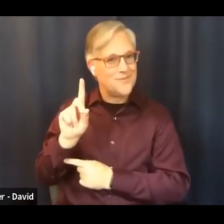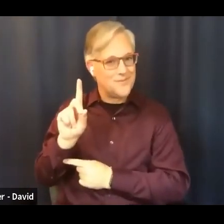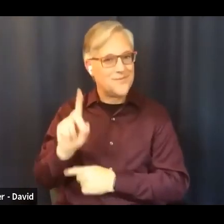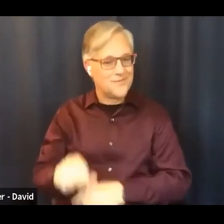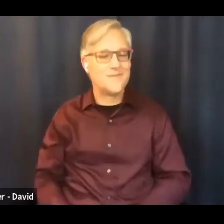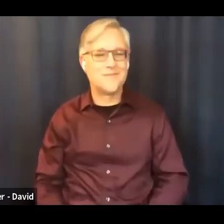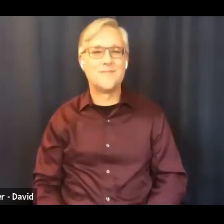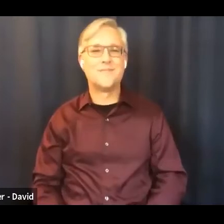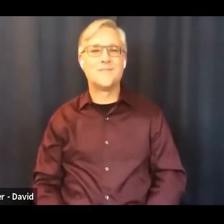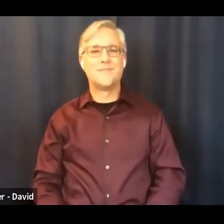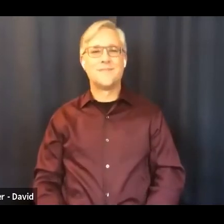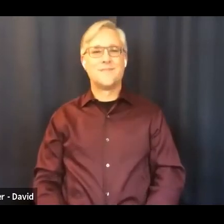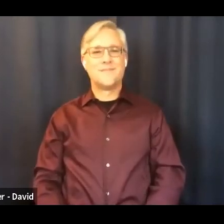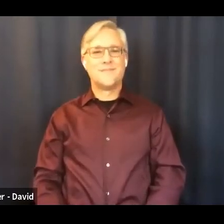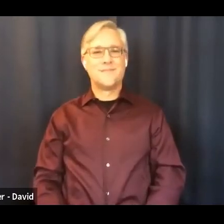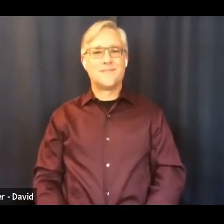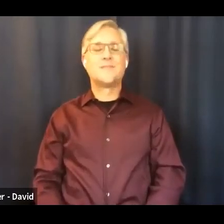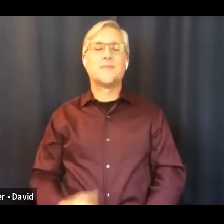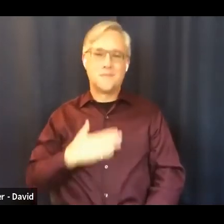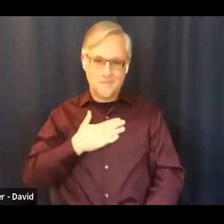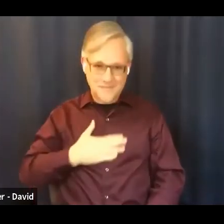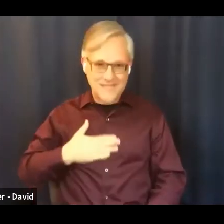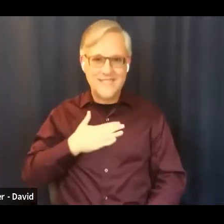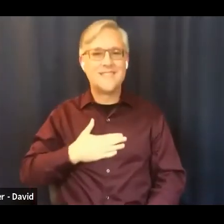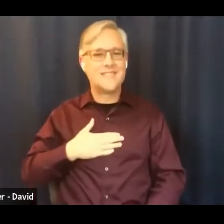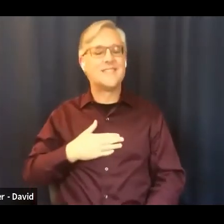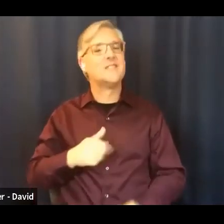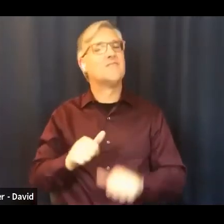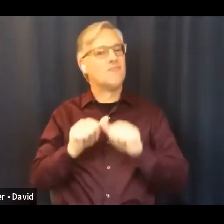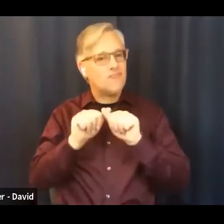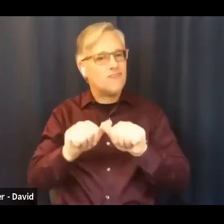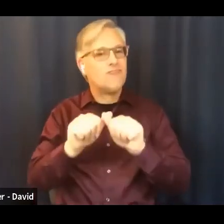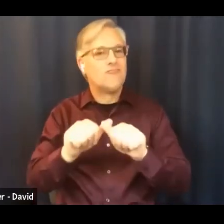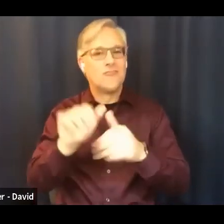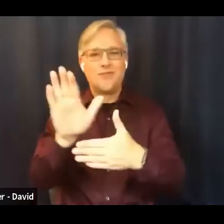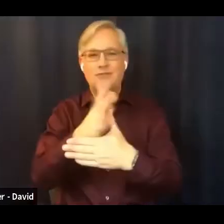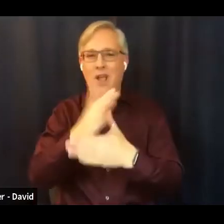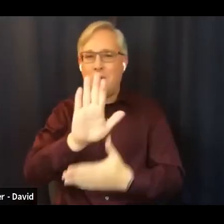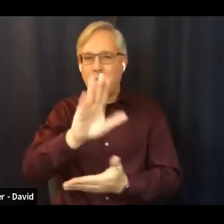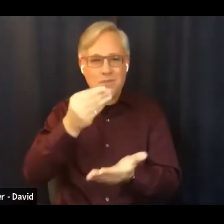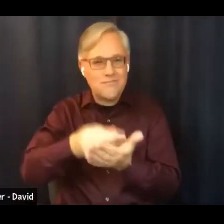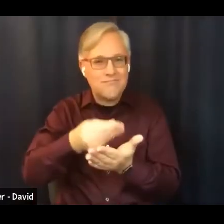so please continue to share your financial resources with bread of life